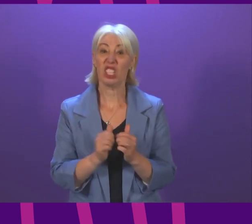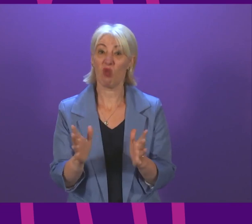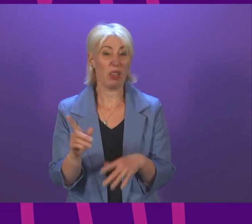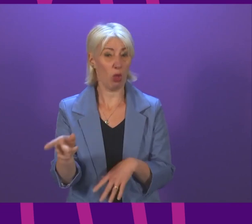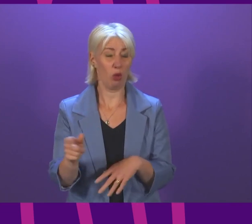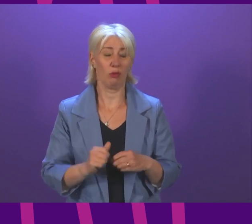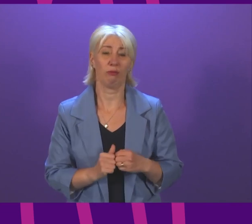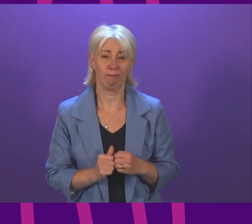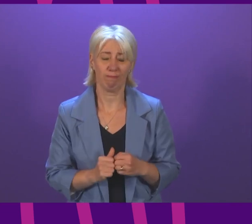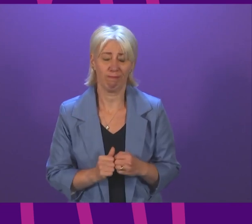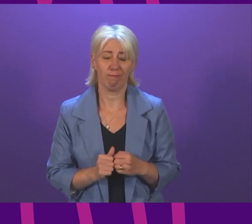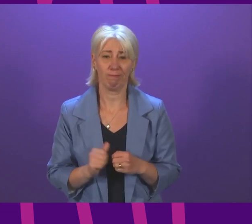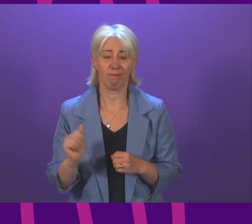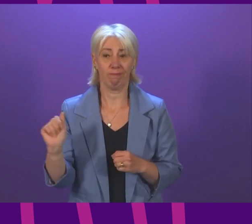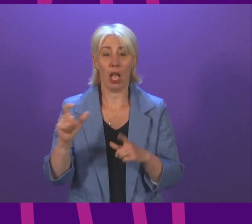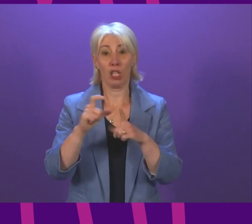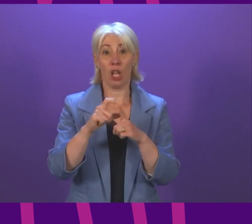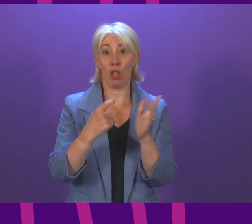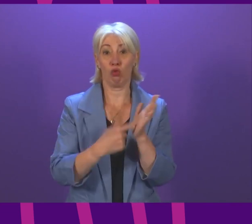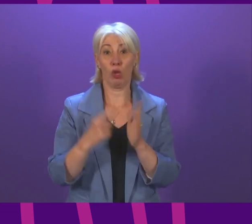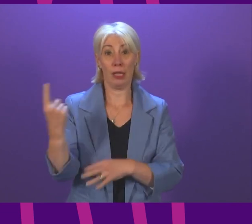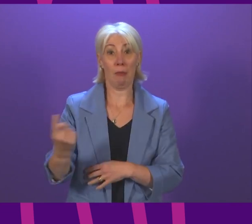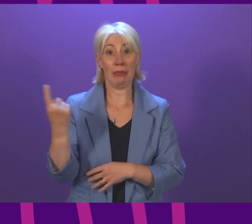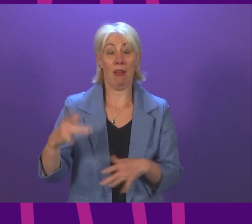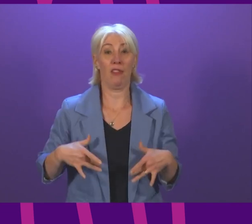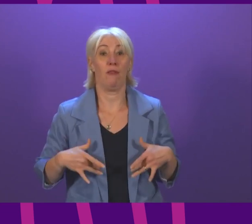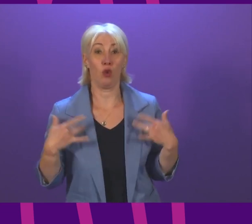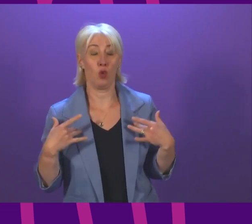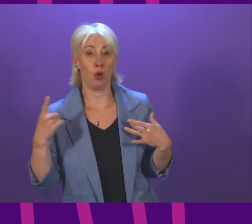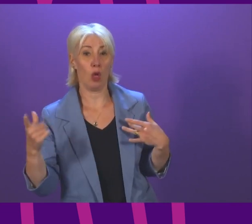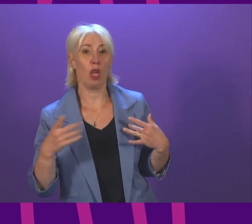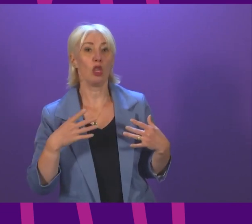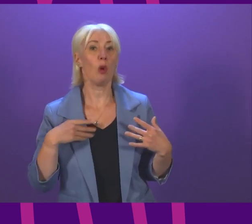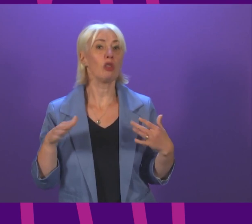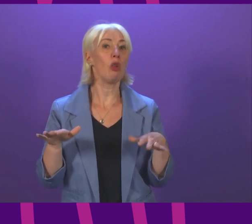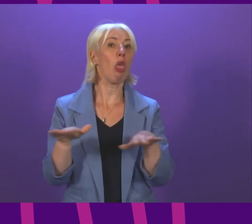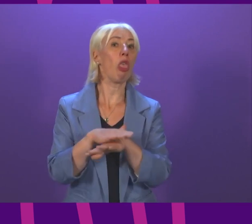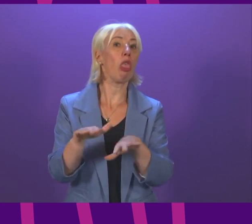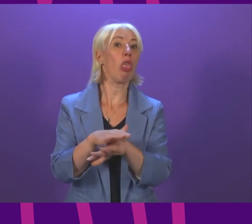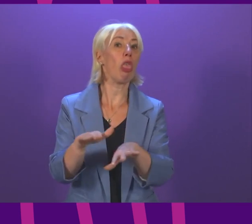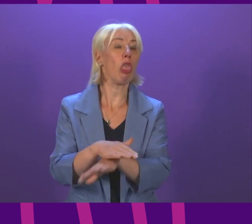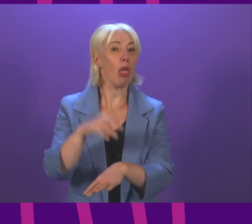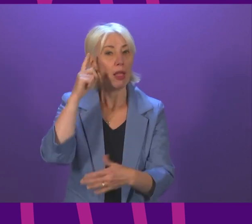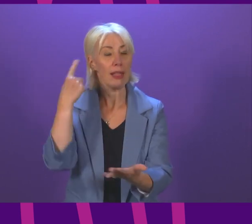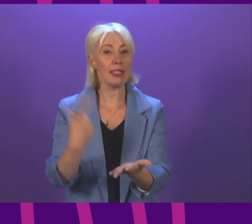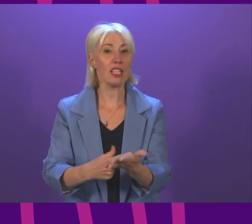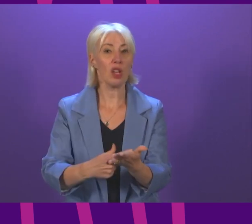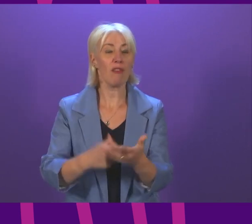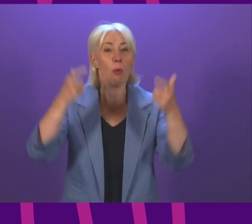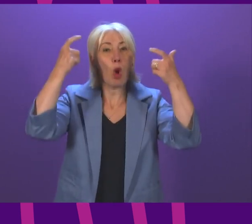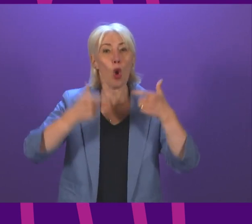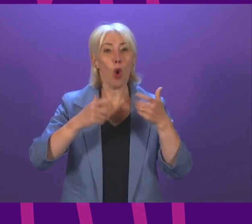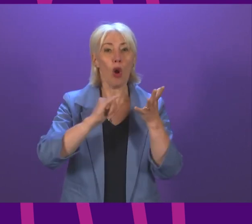Douglas Ross, perhaps understandably from his perspective, wants to simply gloss over the decision of the Court of Session